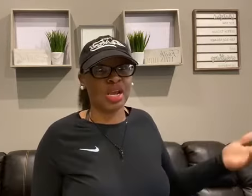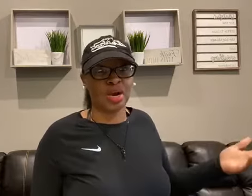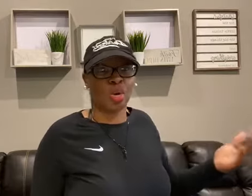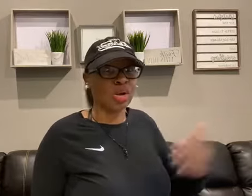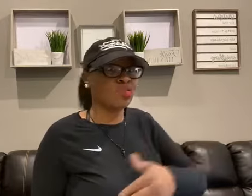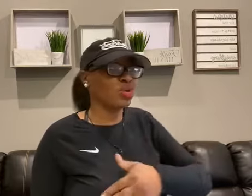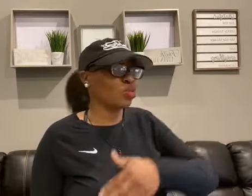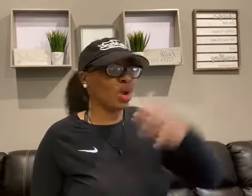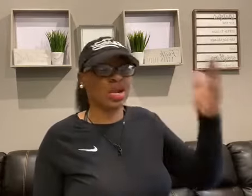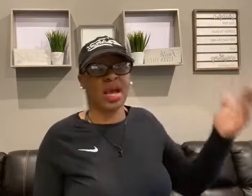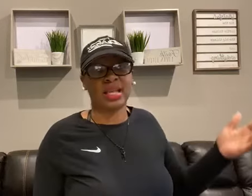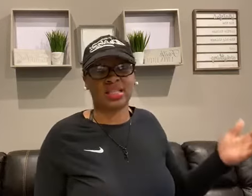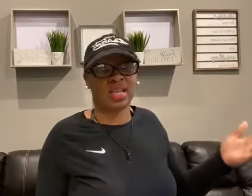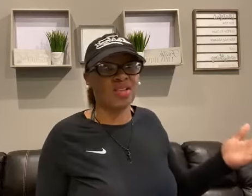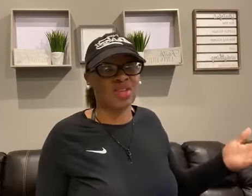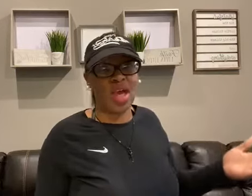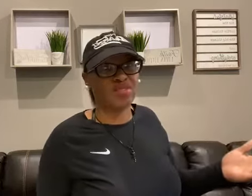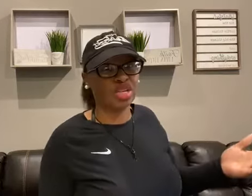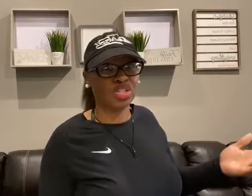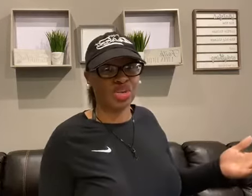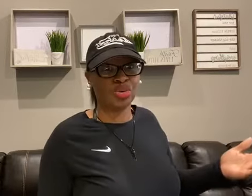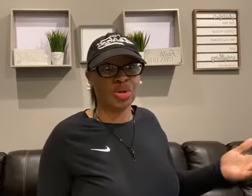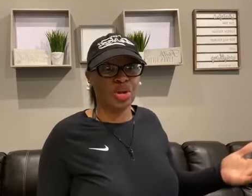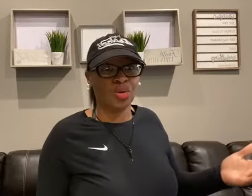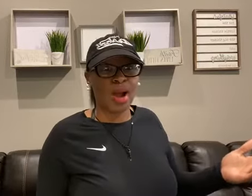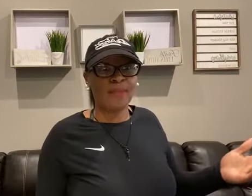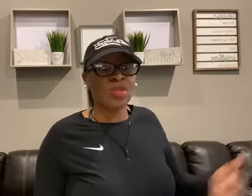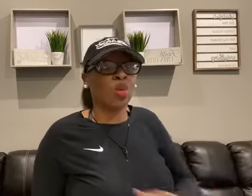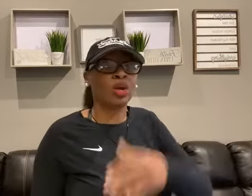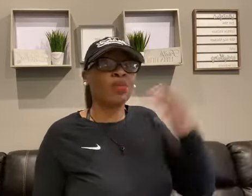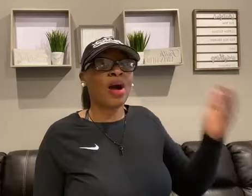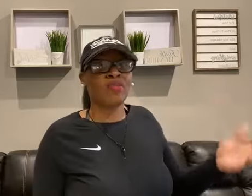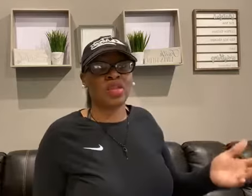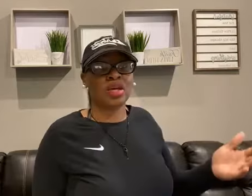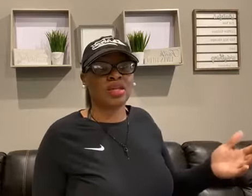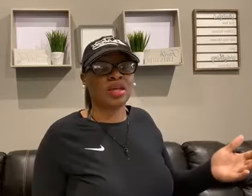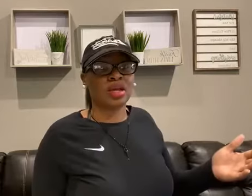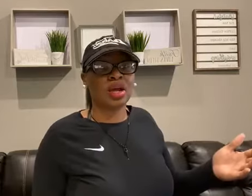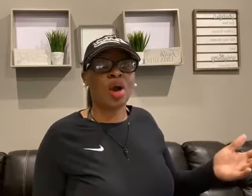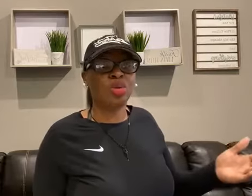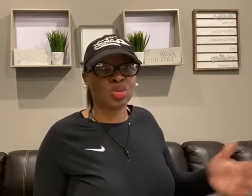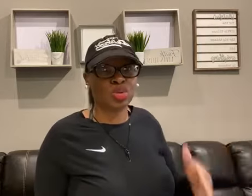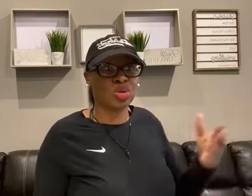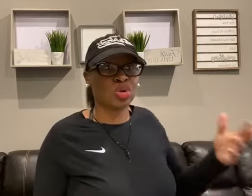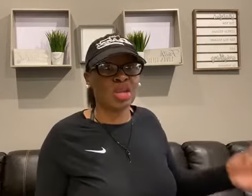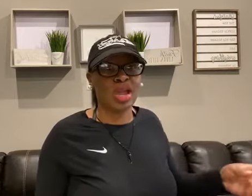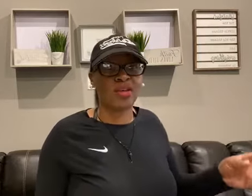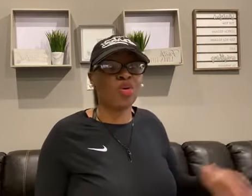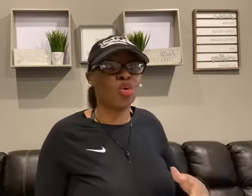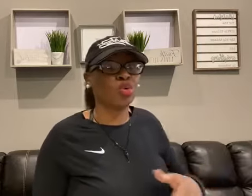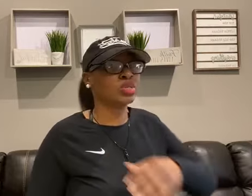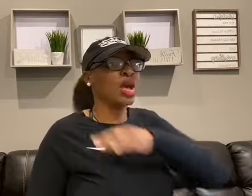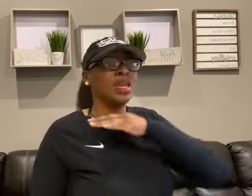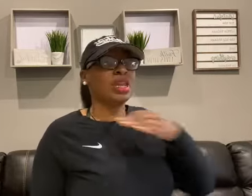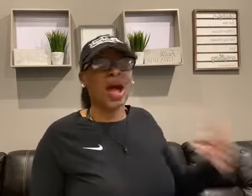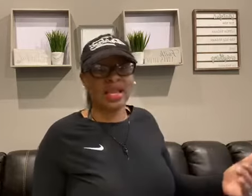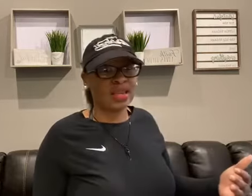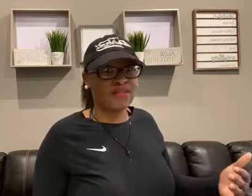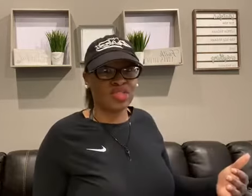share or even recognize that they even have an issue, right? What about the coach or the creator who's not getting